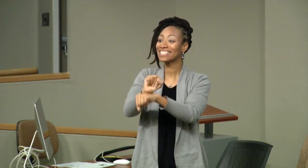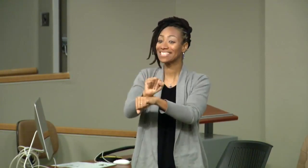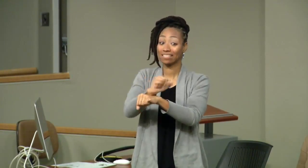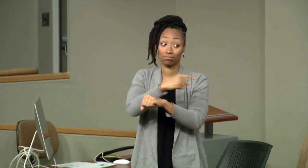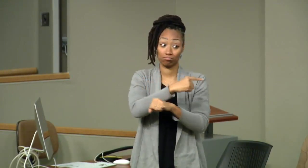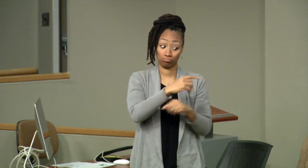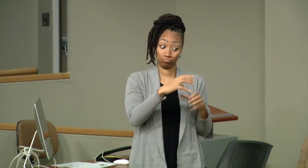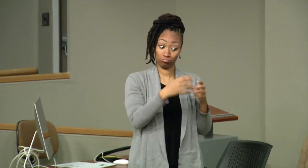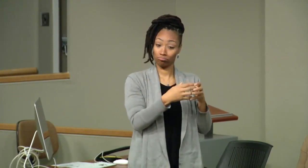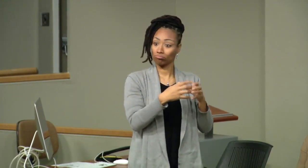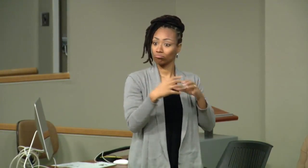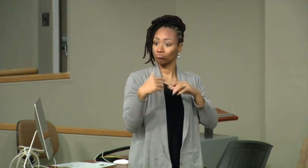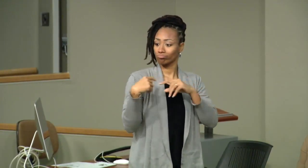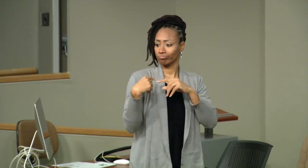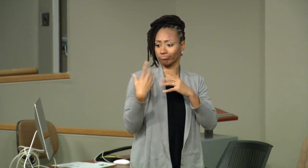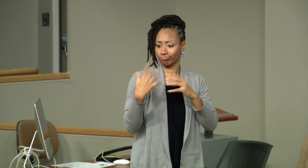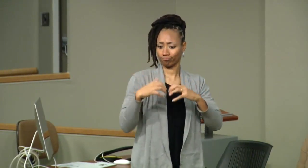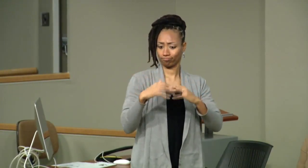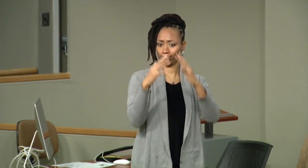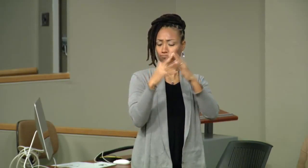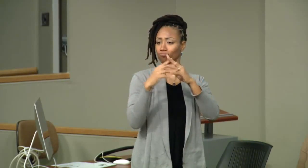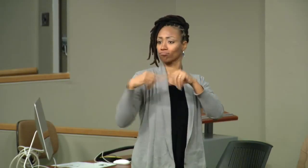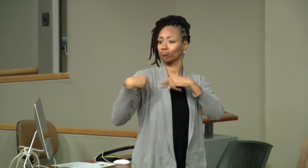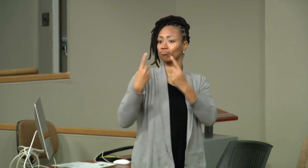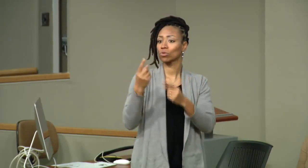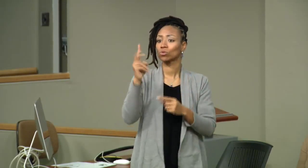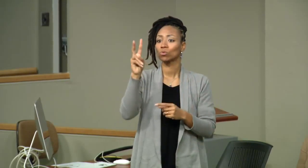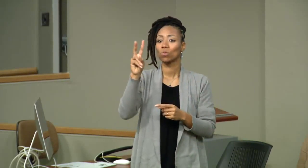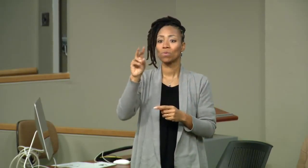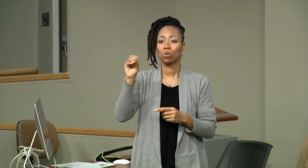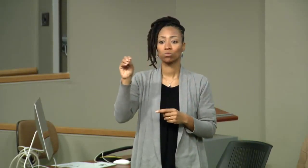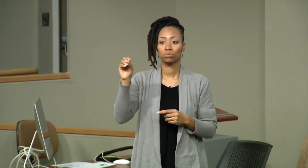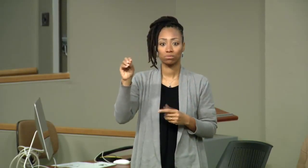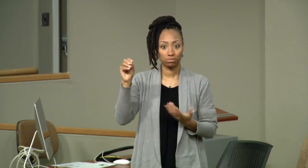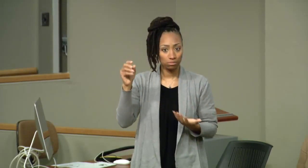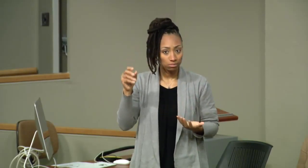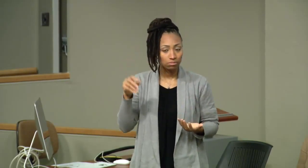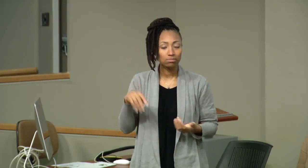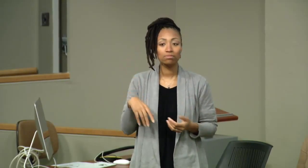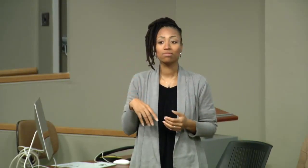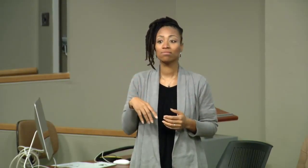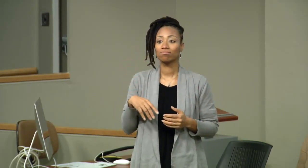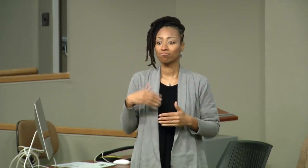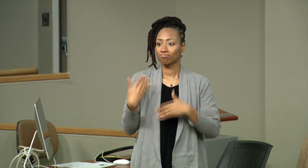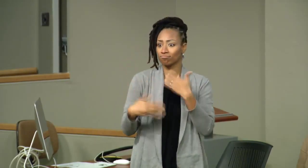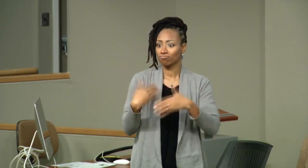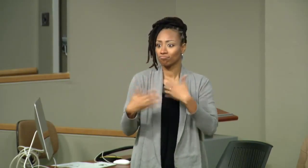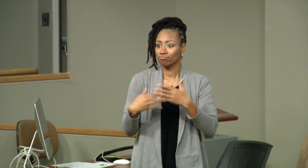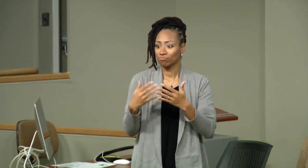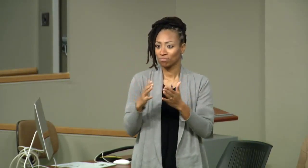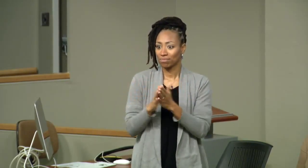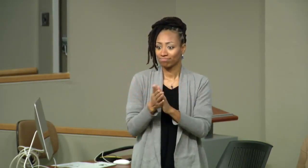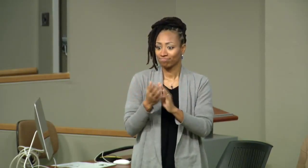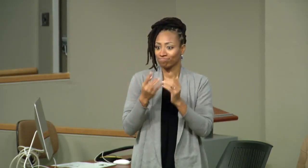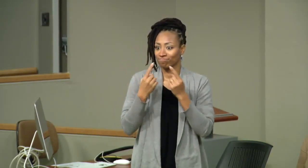True Business has come to be the name of this organization, and it was established back in 2000,